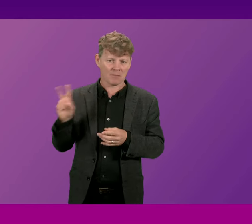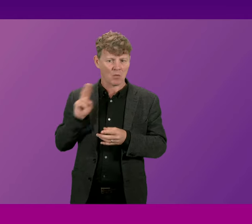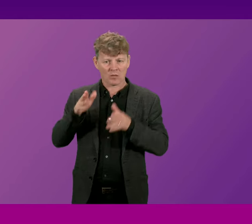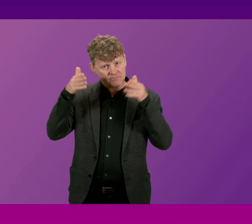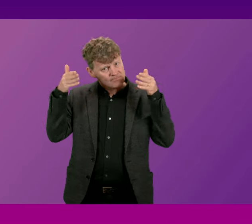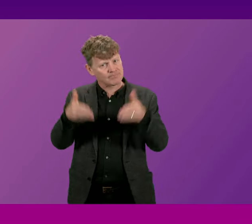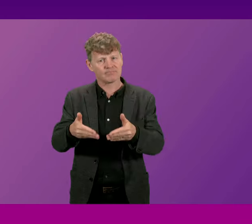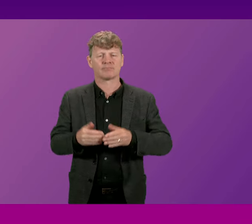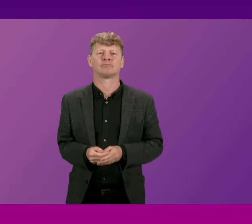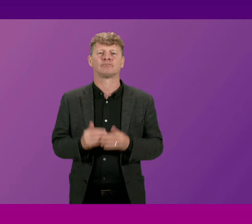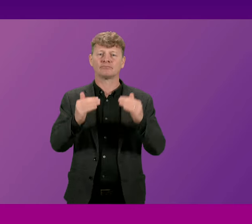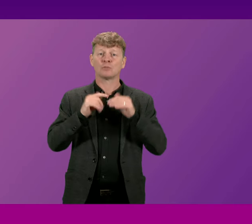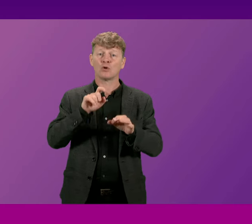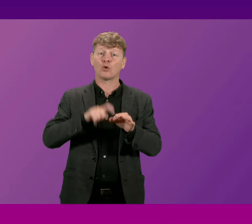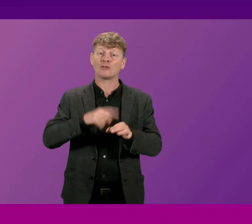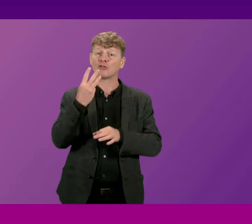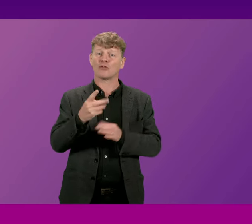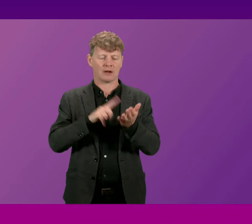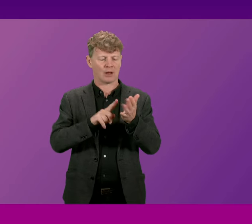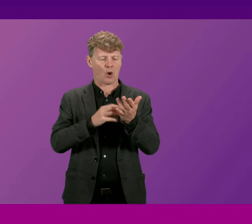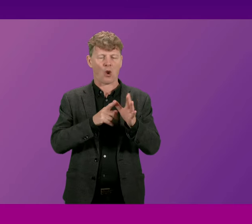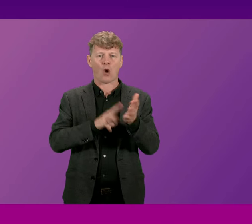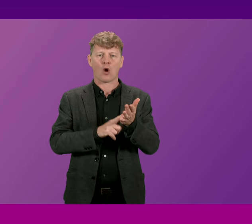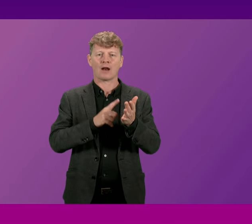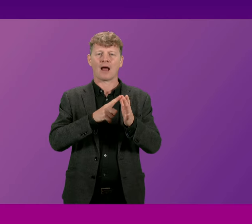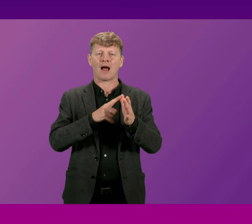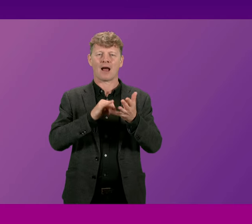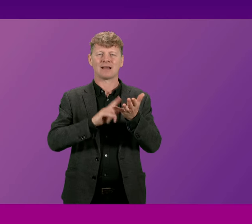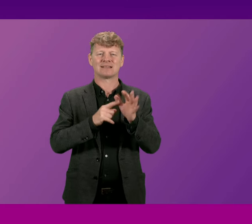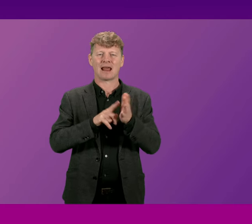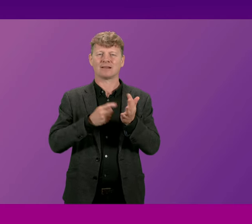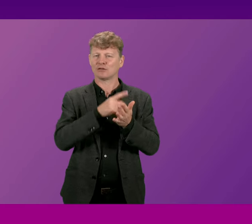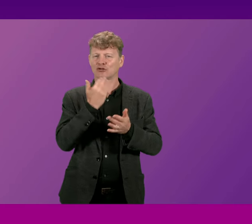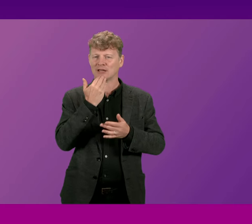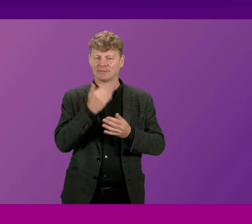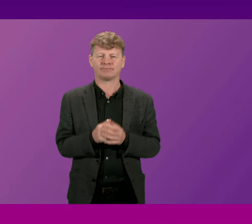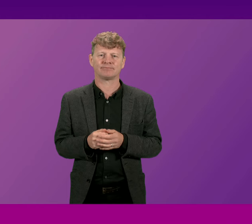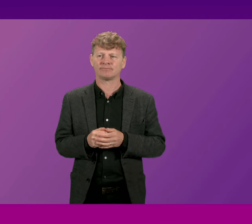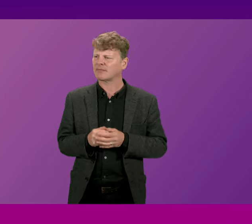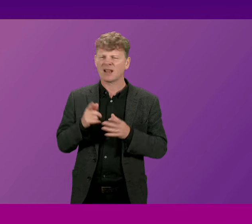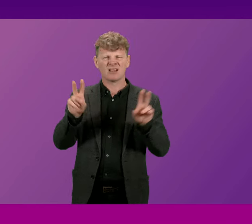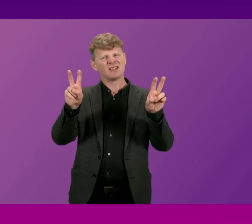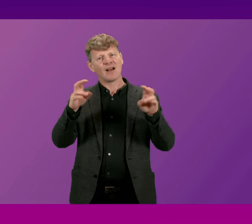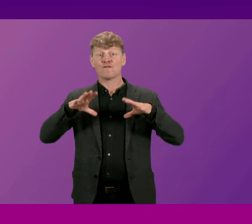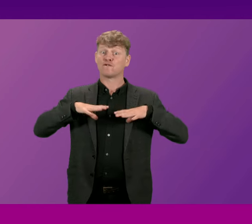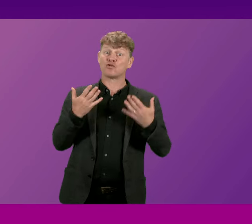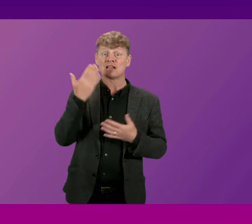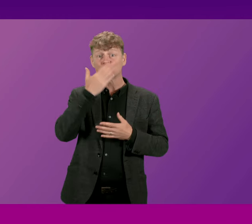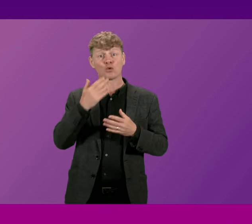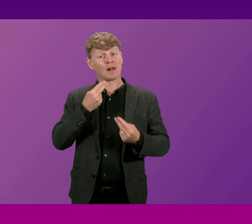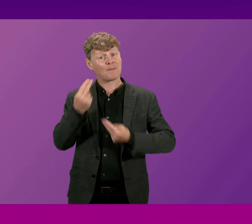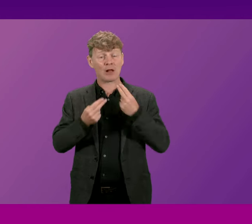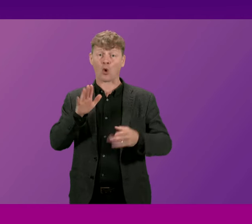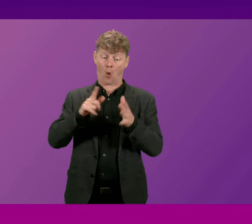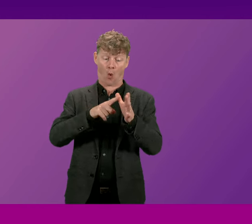Question number three Lorna Slater Free school meals for all primary school children was a commitment